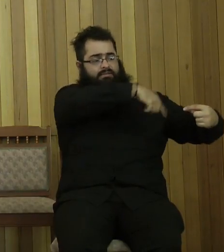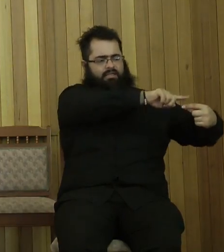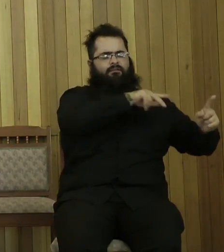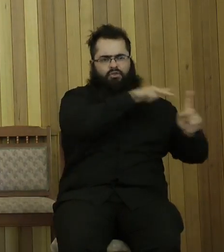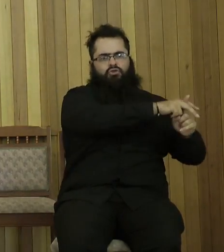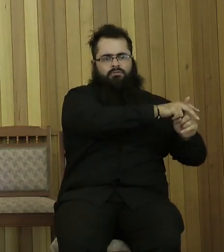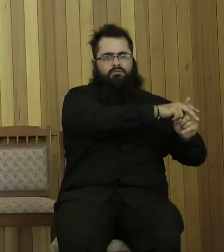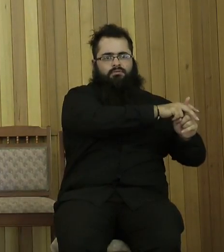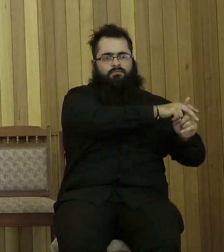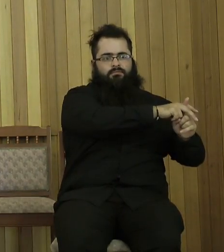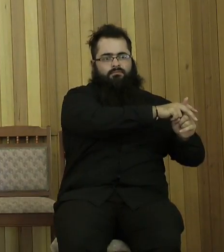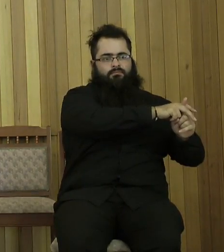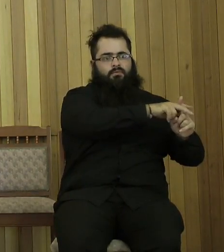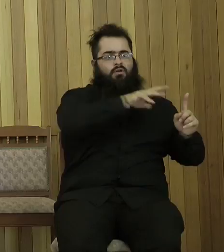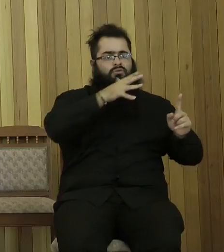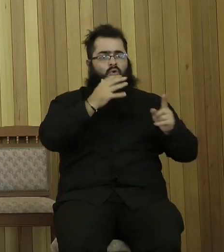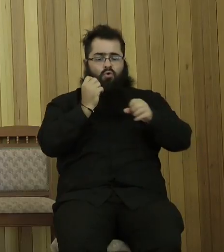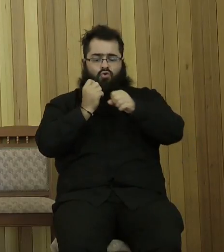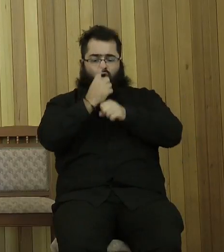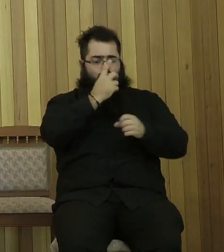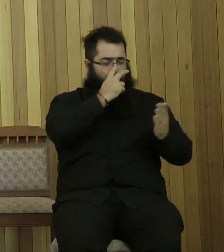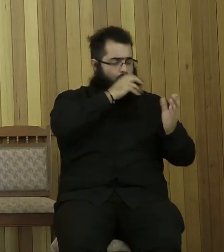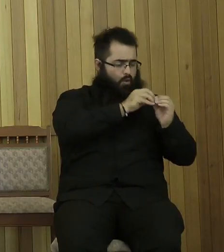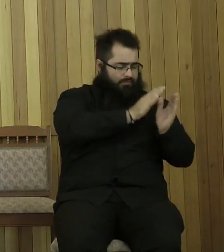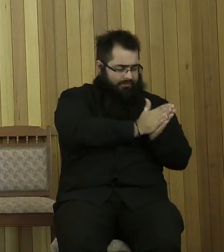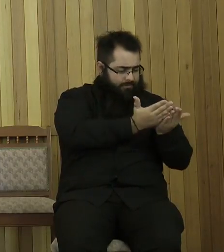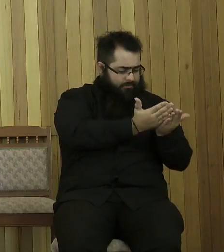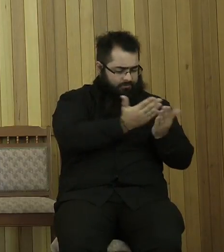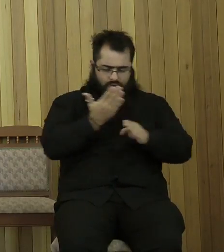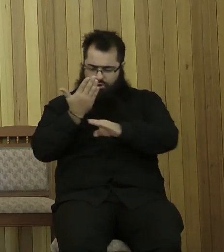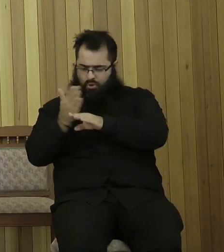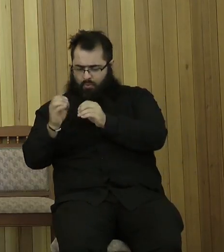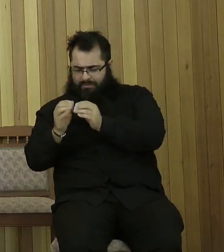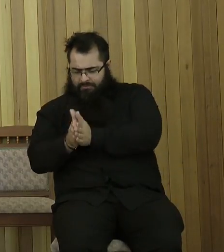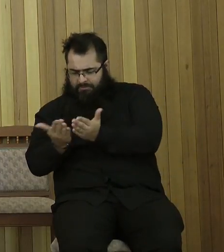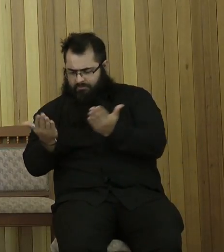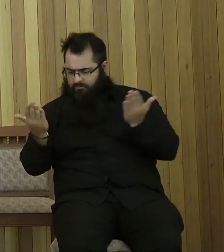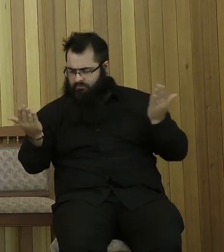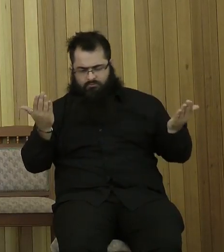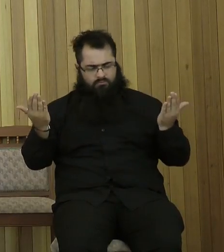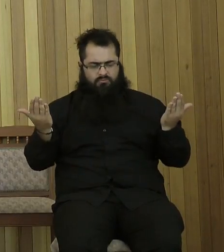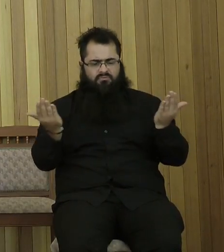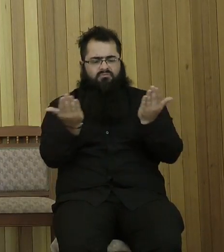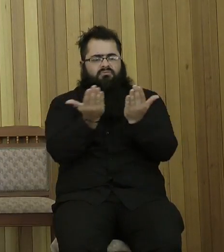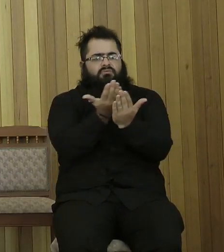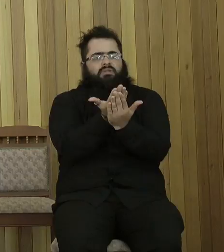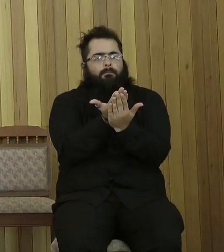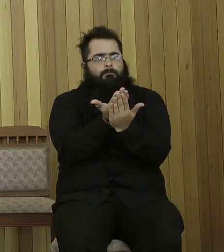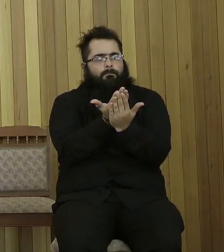of the Old Testament does not differ to the God of the New Testament. If anything, the God of the New Testament is more revealed.